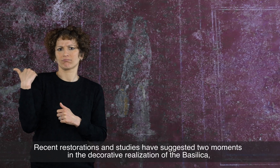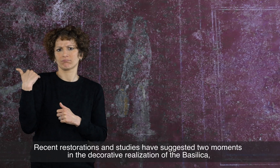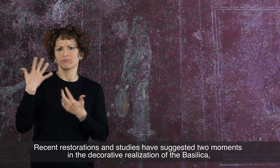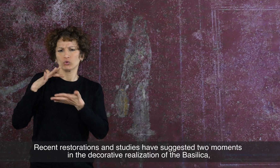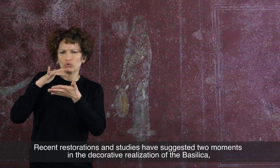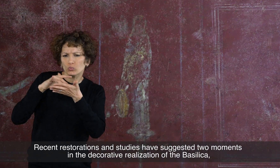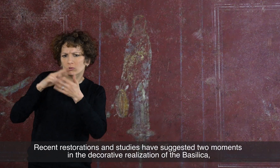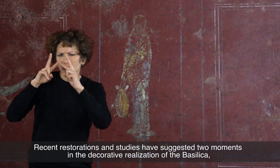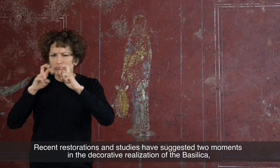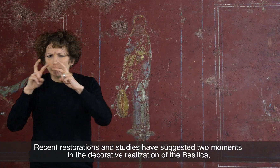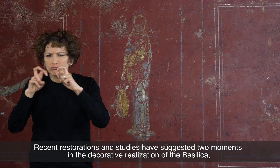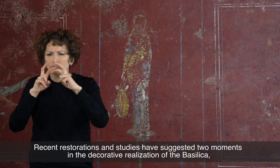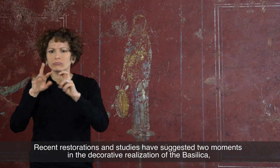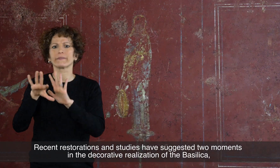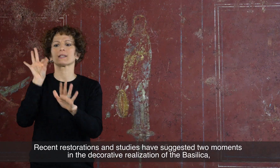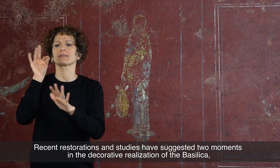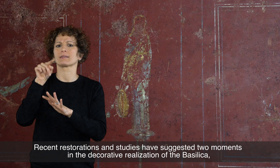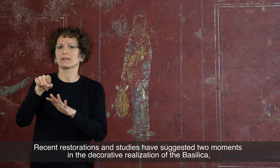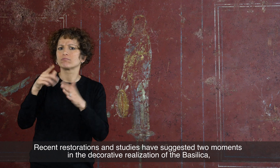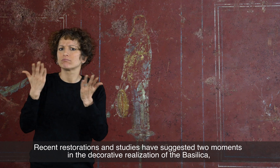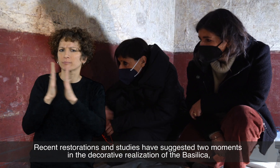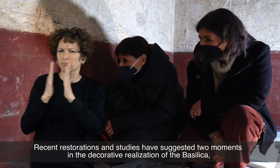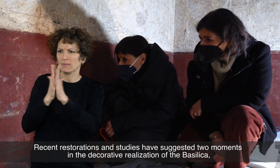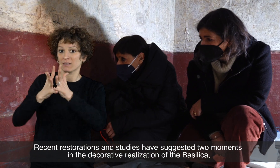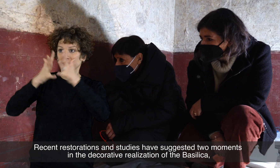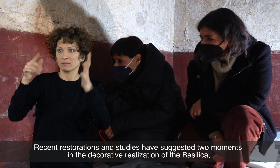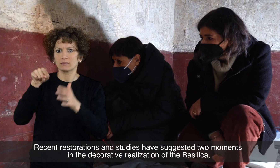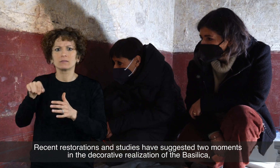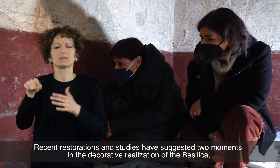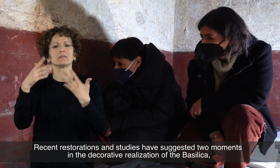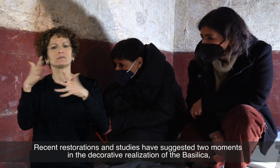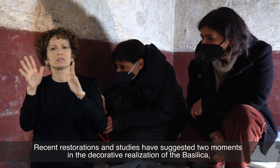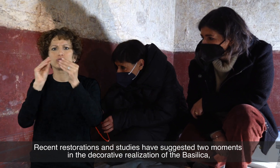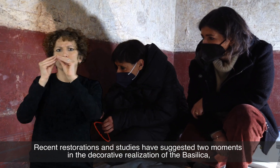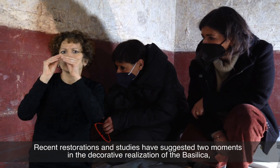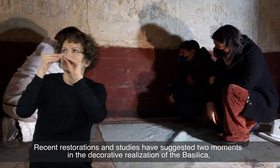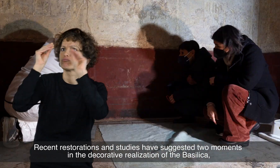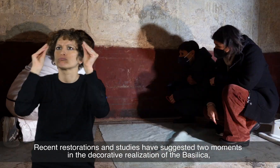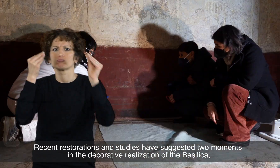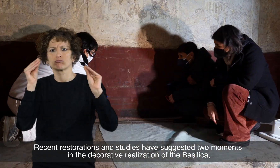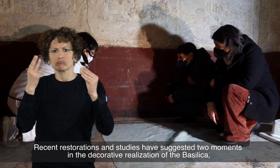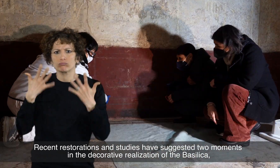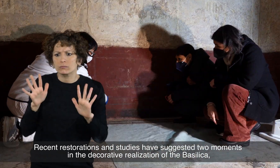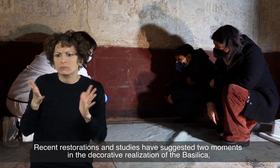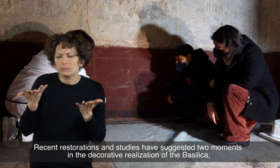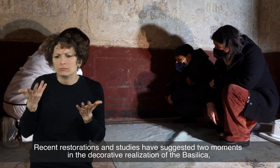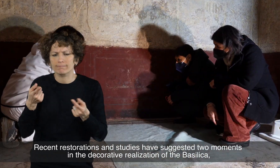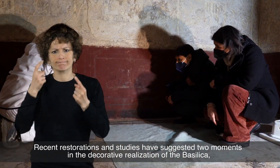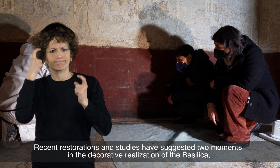Recent restoration and studies have suggested two moments in the decorative realization of the